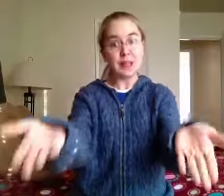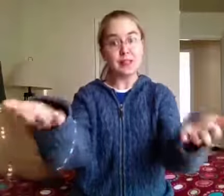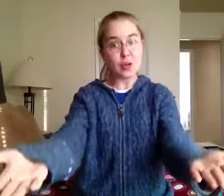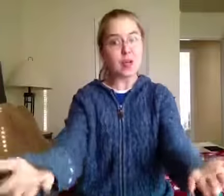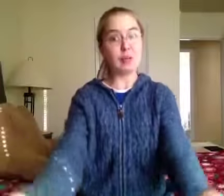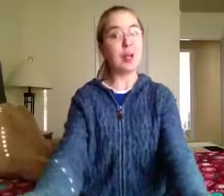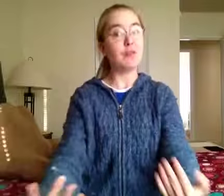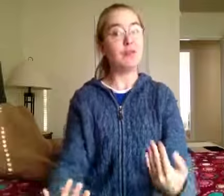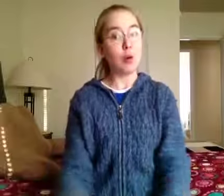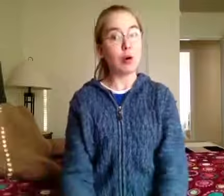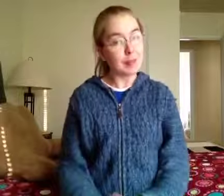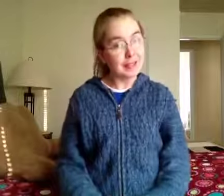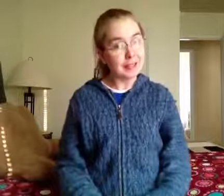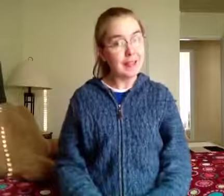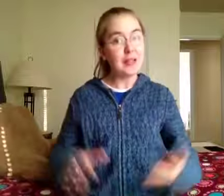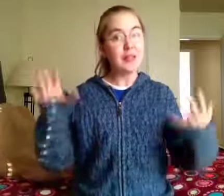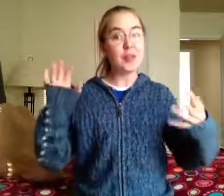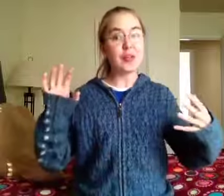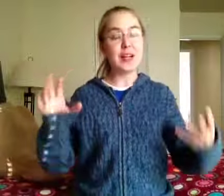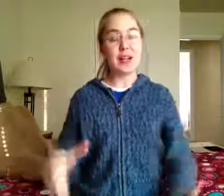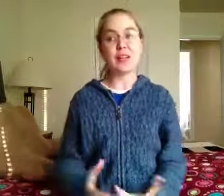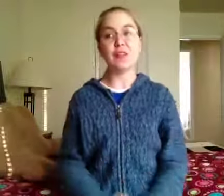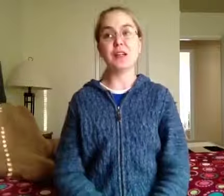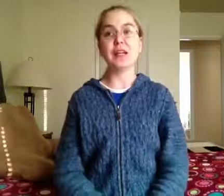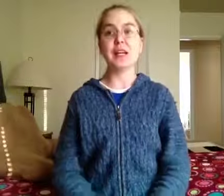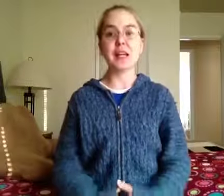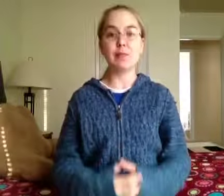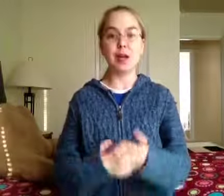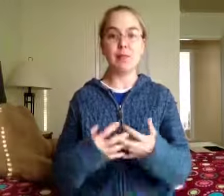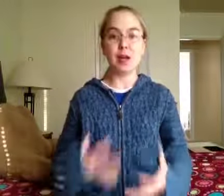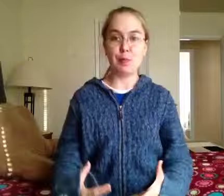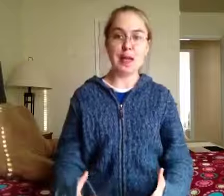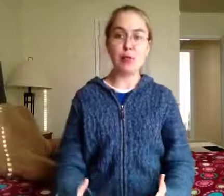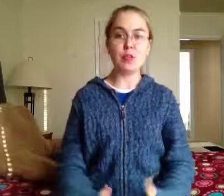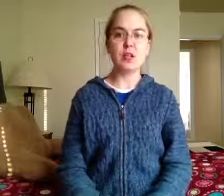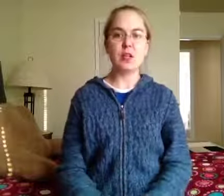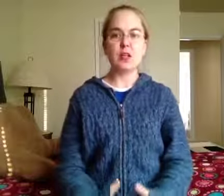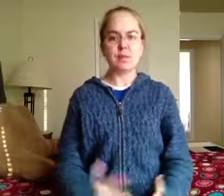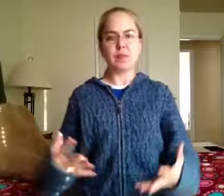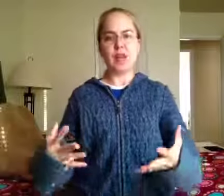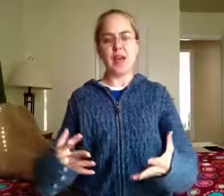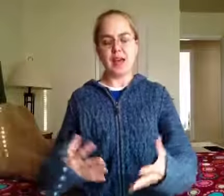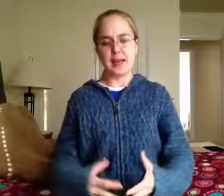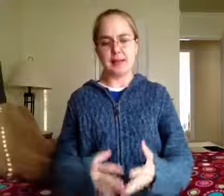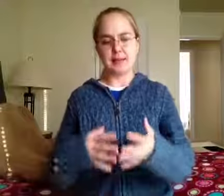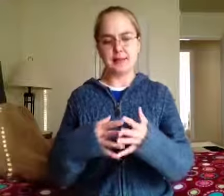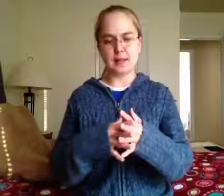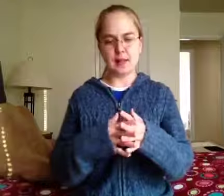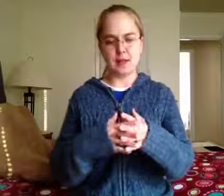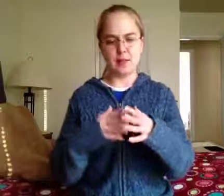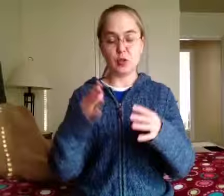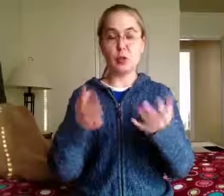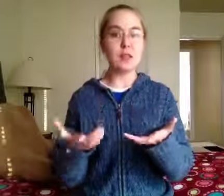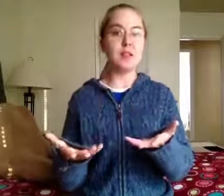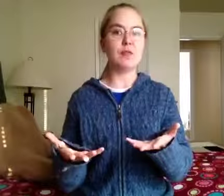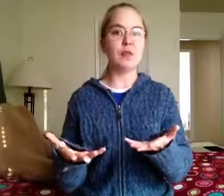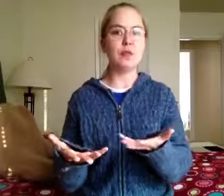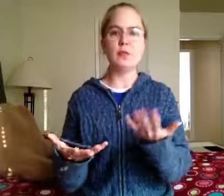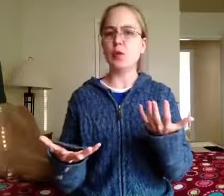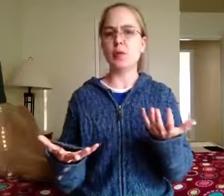donate blood for me so that I can feel like I am, I'm helping out? And, um, don't send them food. Don't